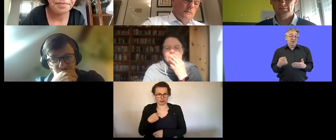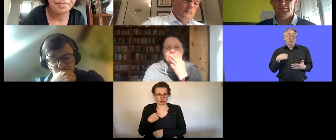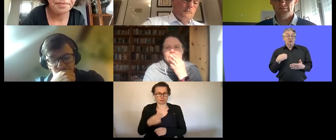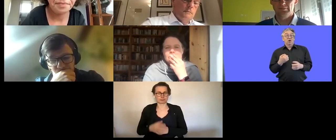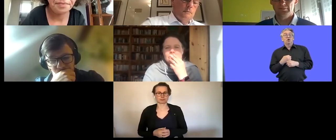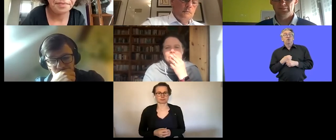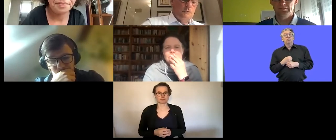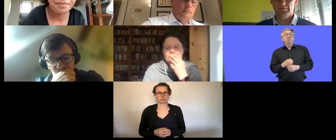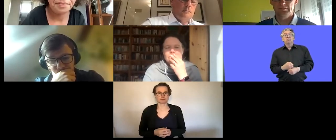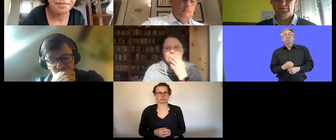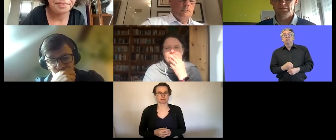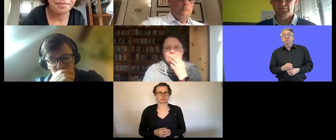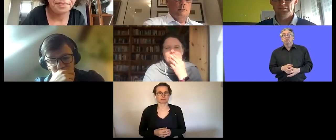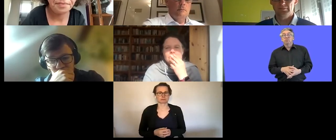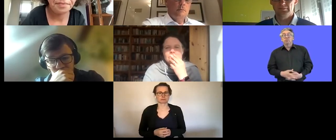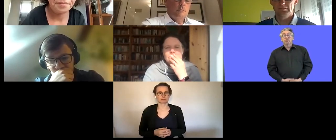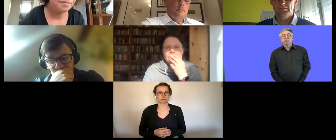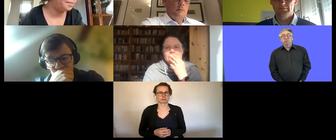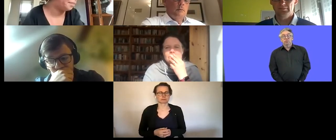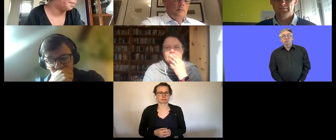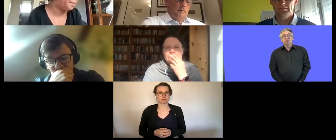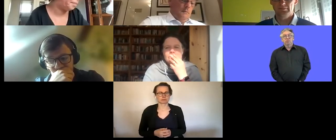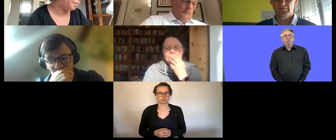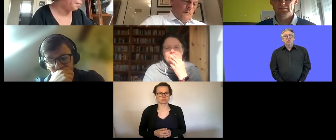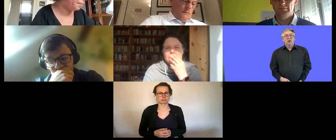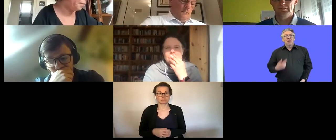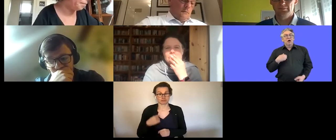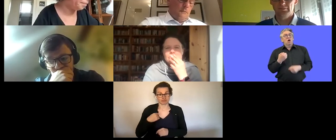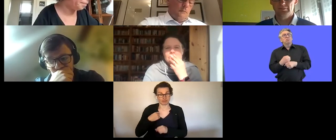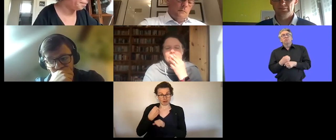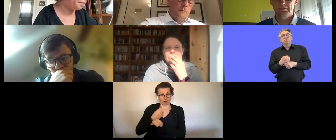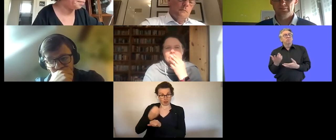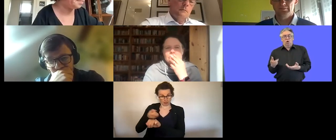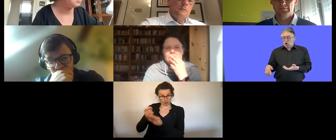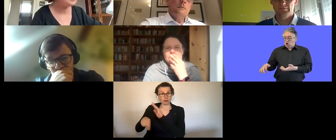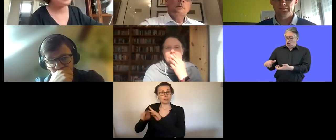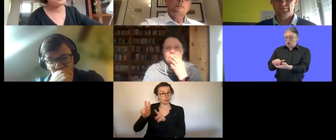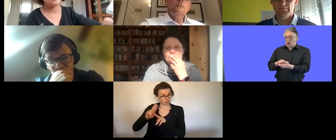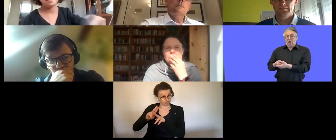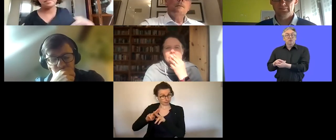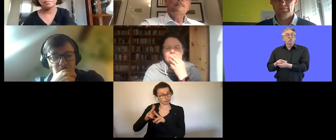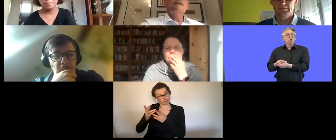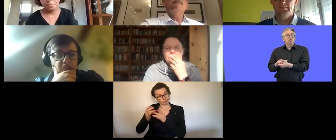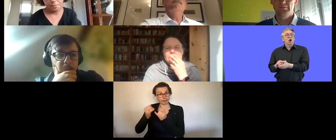for um an association that provides life assistance